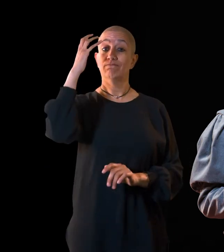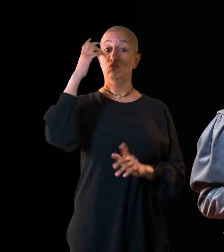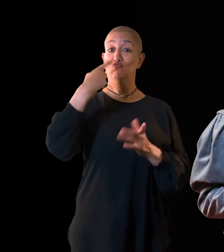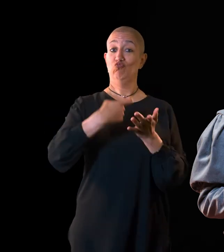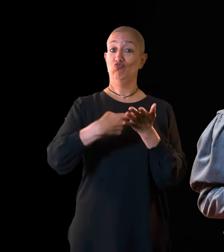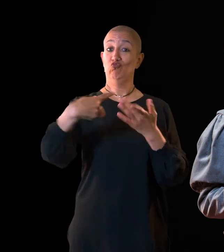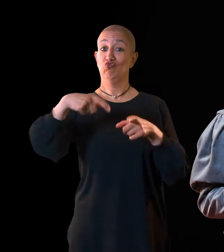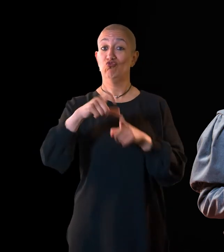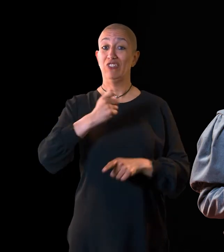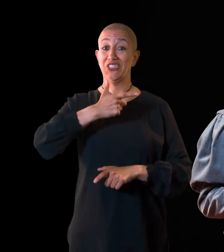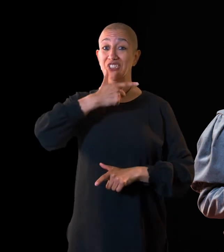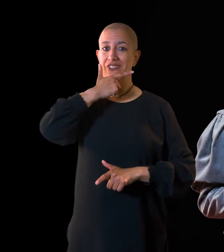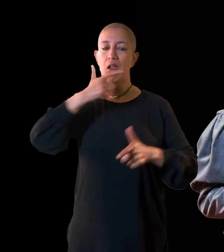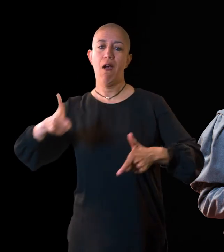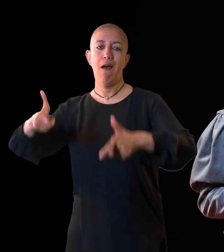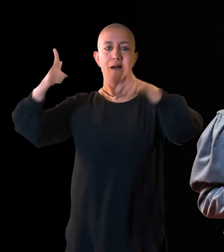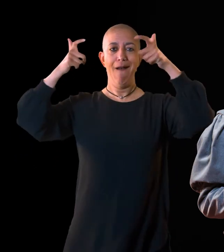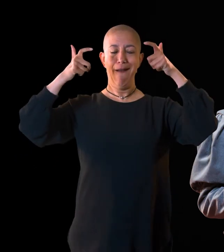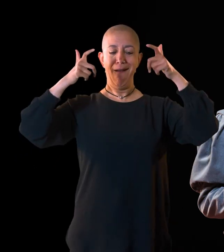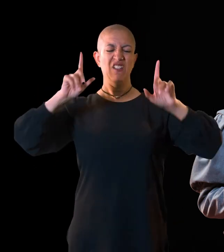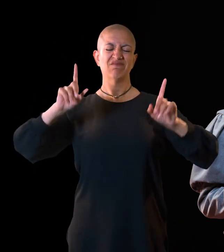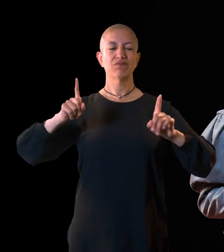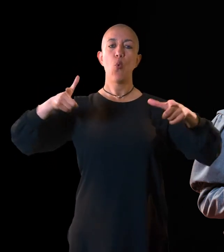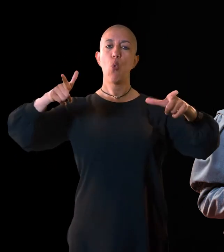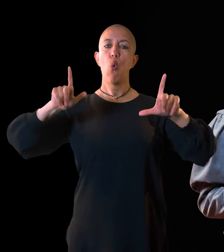He will now rule the country until the boys grow up.